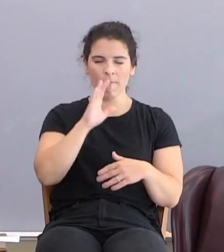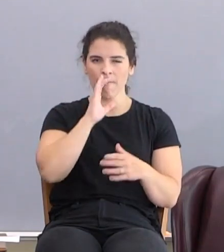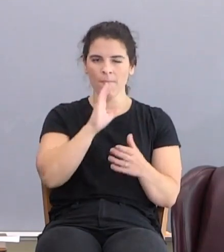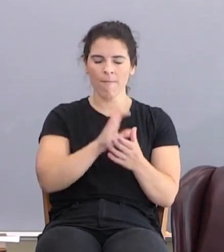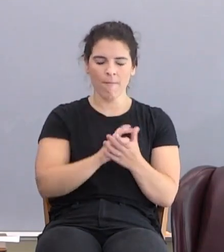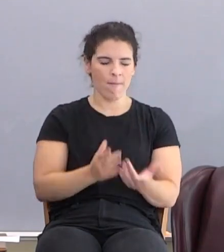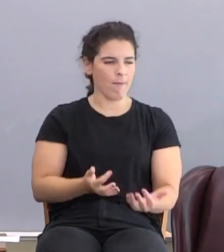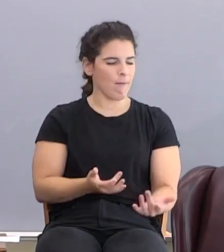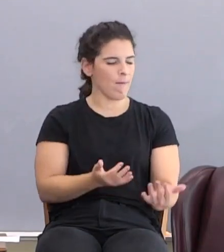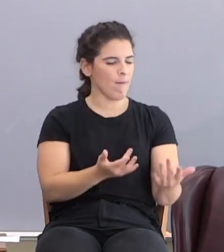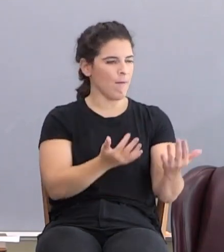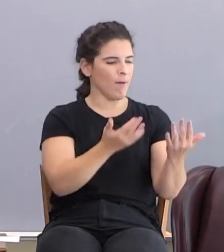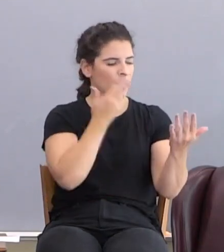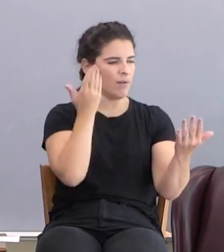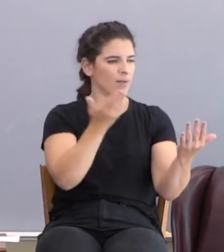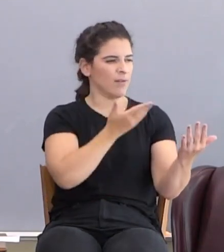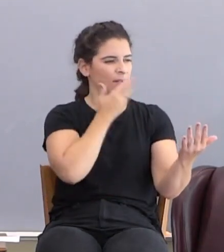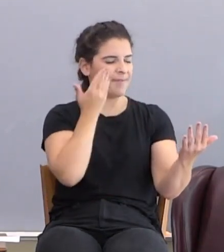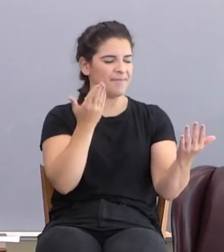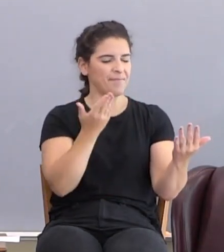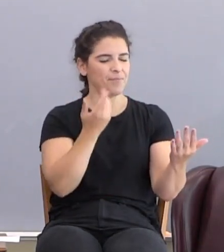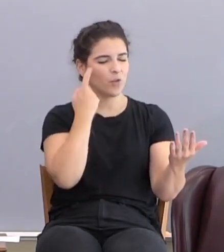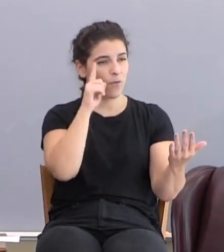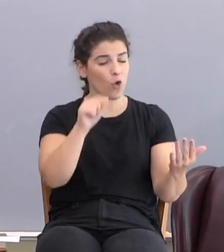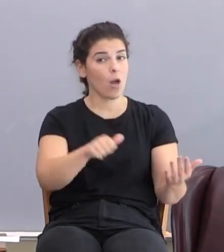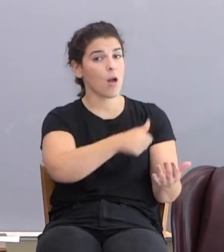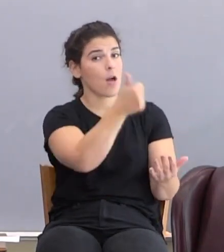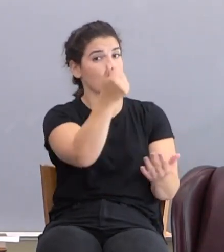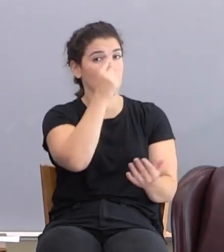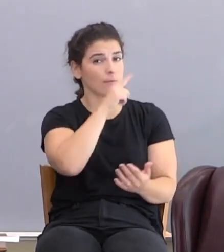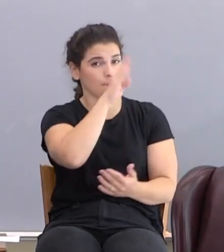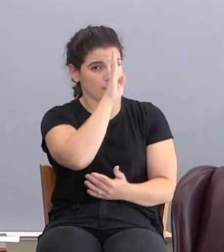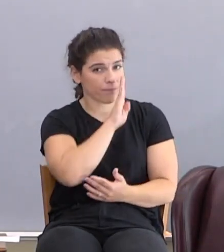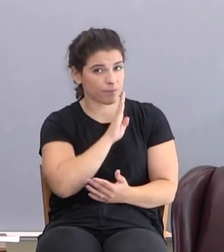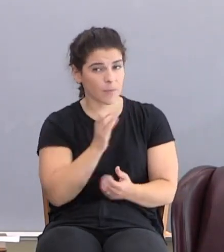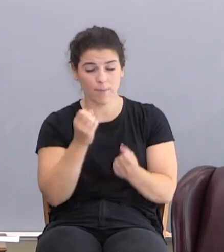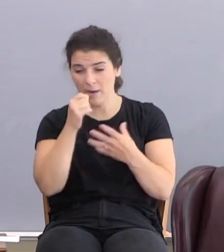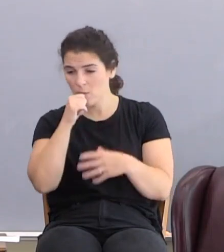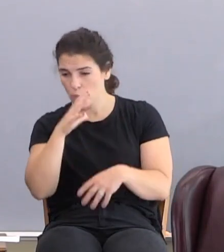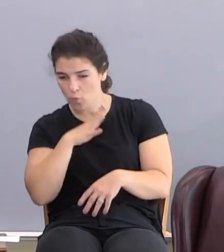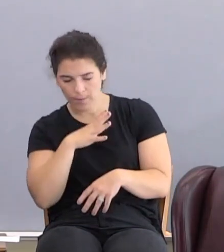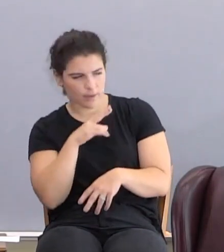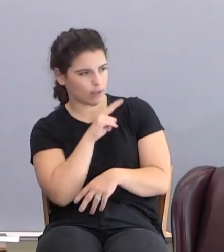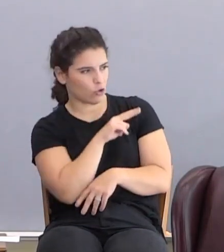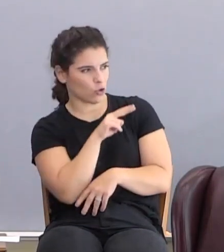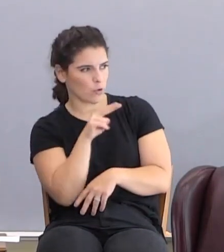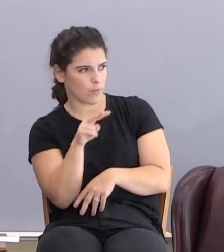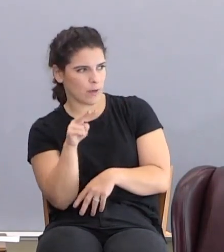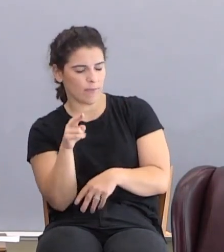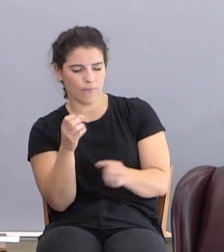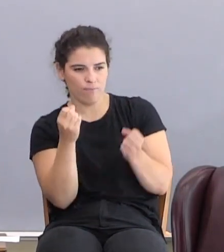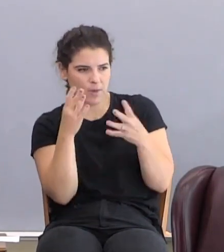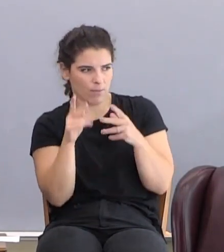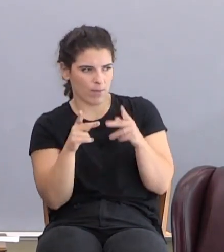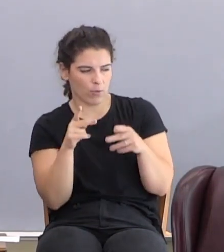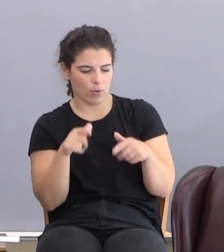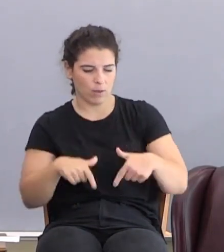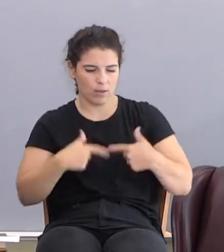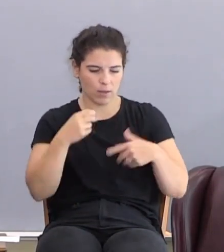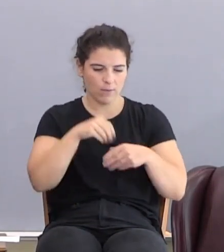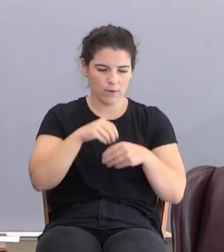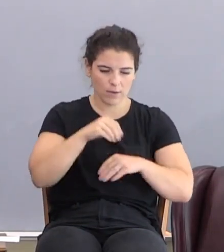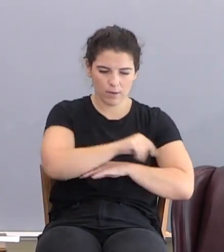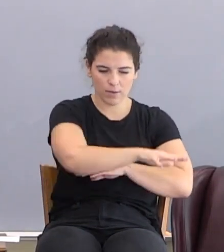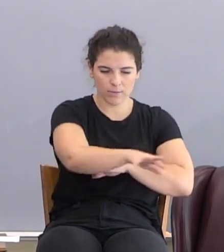burned incense unto other gods, and all the women that stood by, a great multitude, even all the people that dwelt in the land of Egypt, and